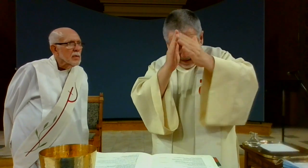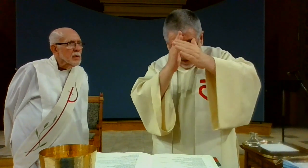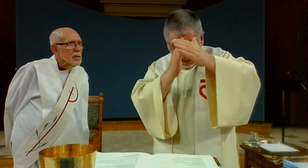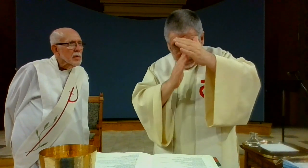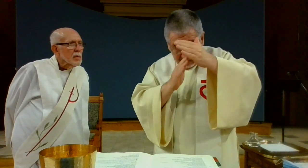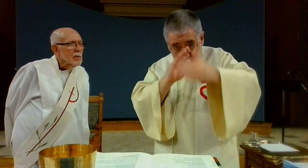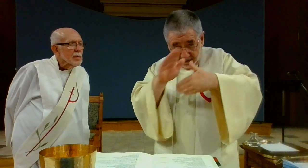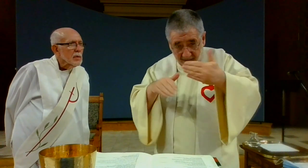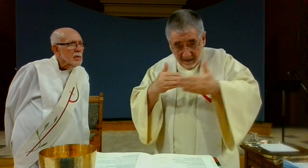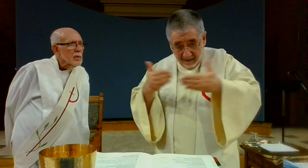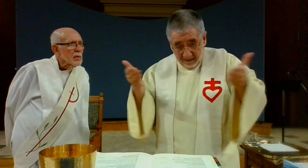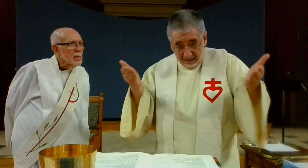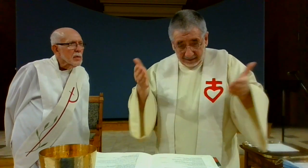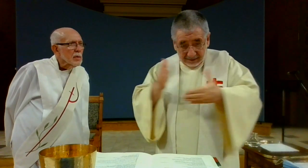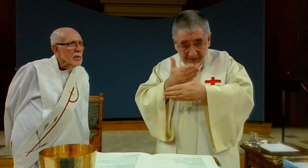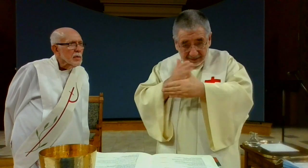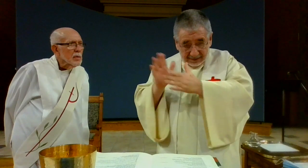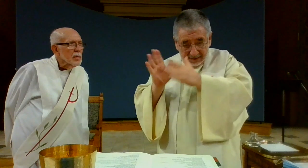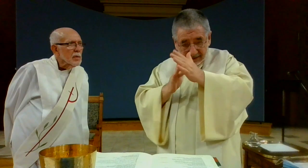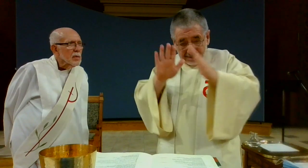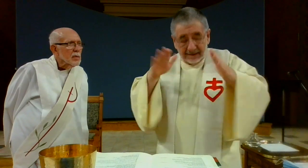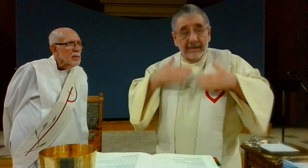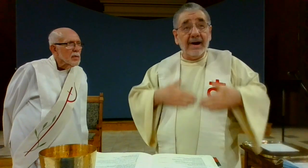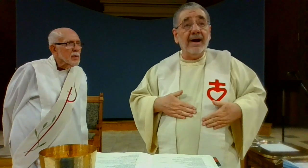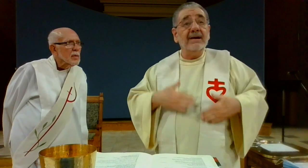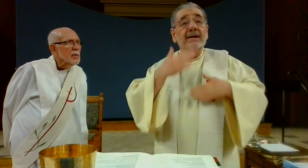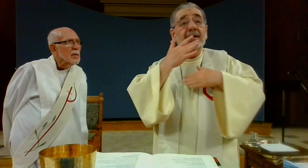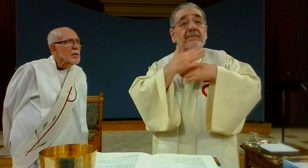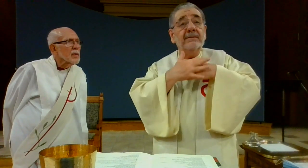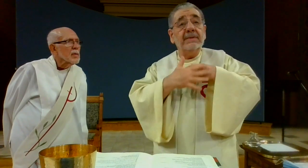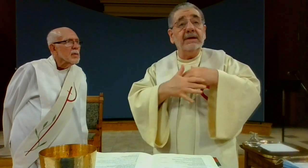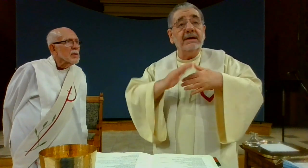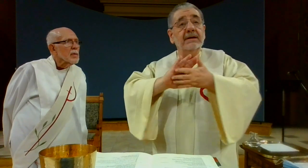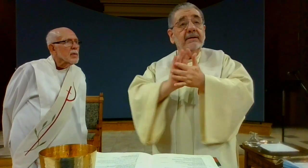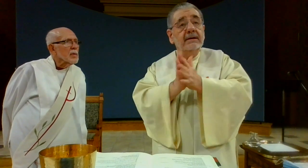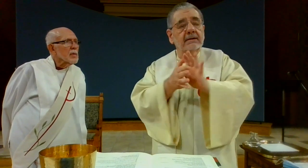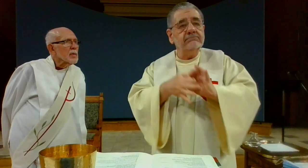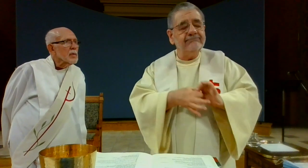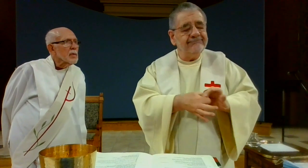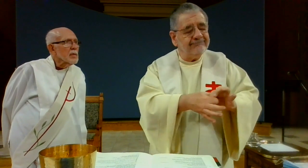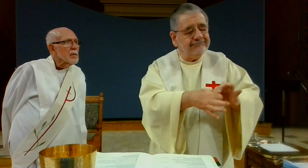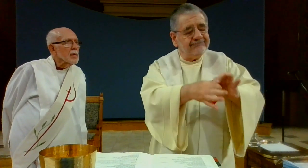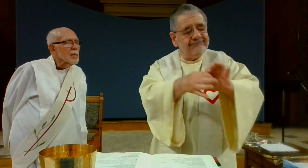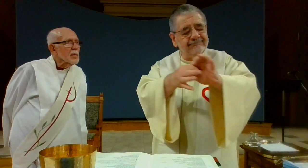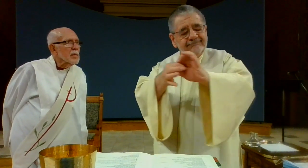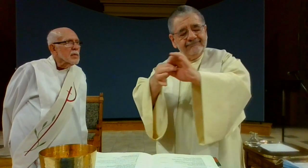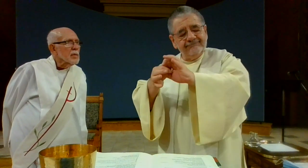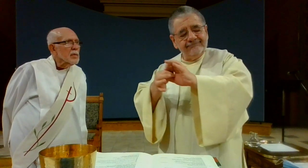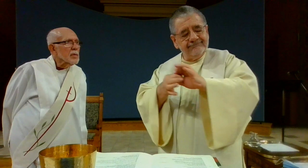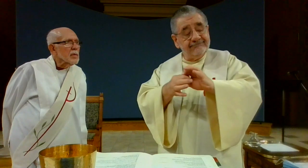humbly we pray that by partaking of the body and blood of christ we may be gathered into one